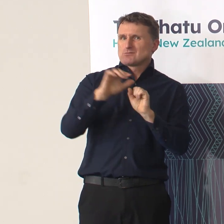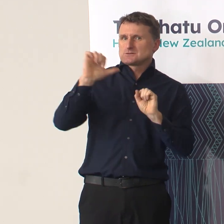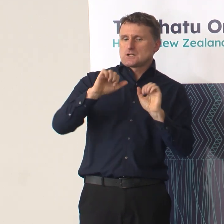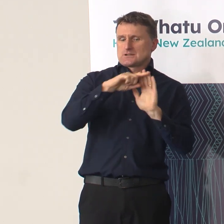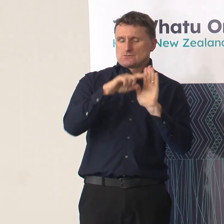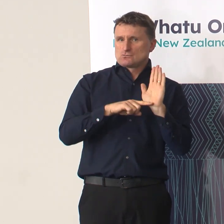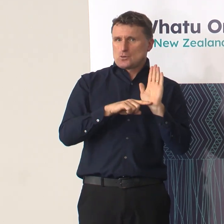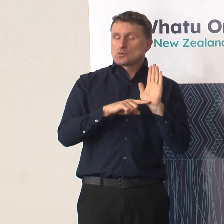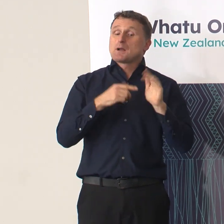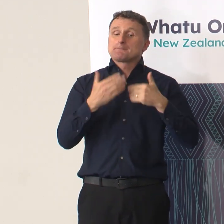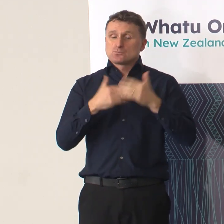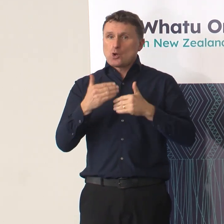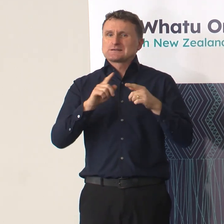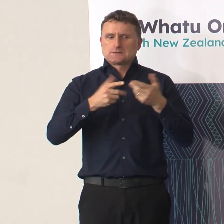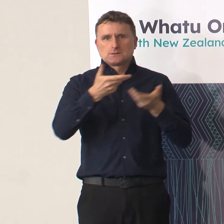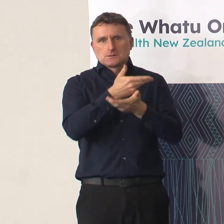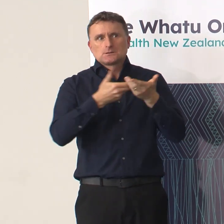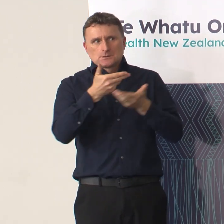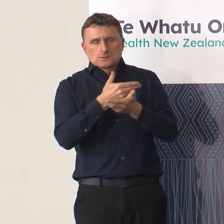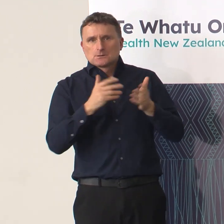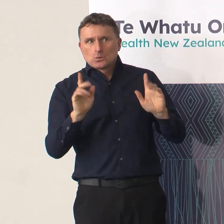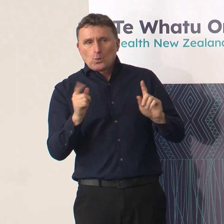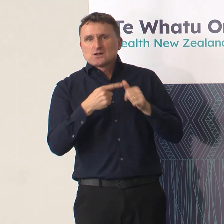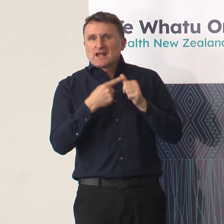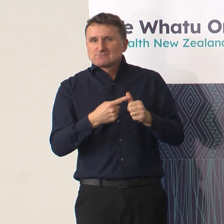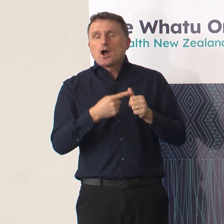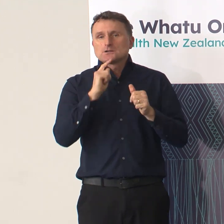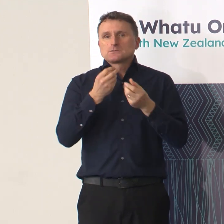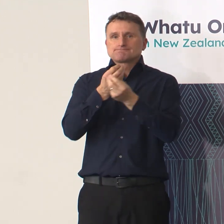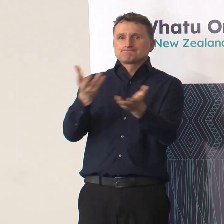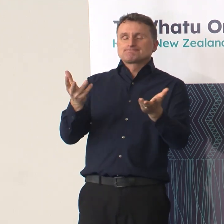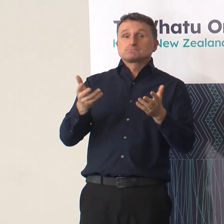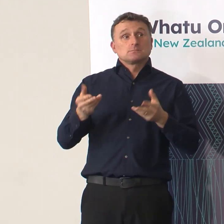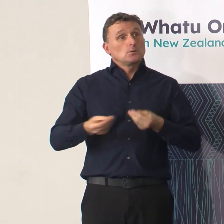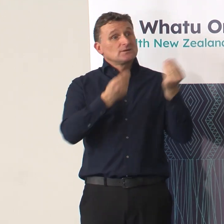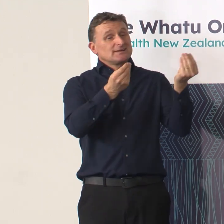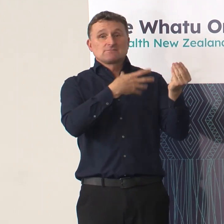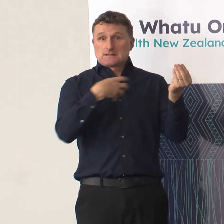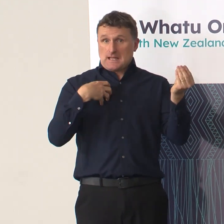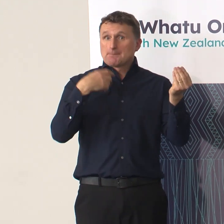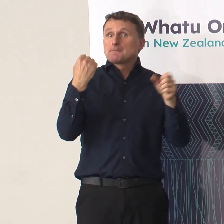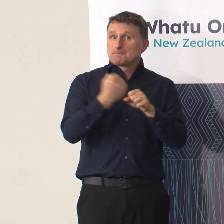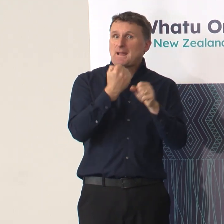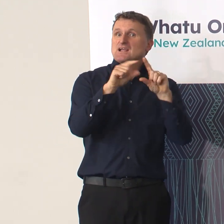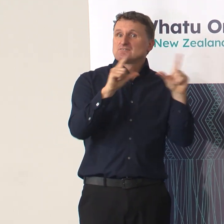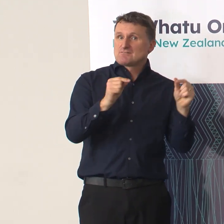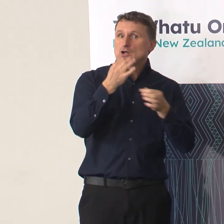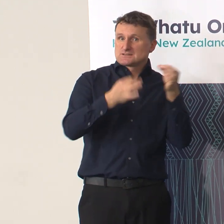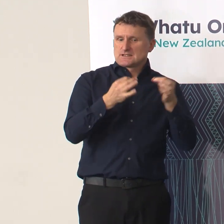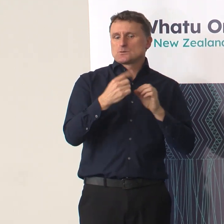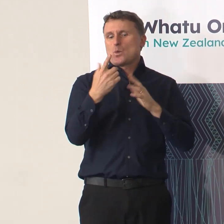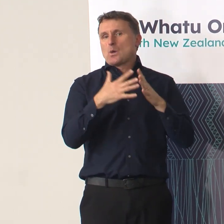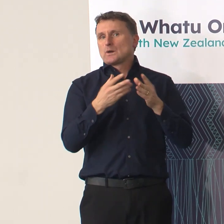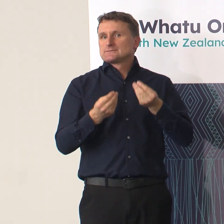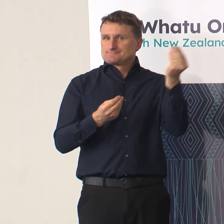As I say, that process is underway now. We'll be providing that advice through to the government for their decision-making process in the next week or so.